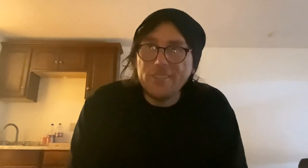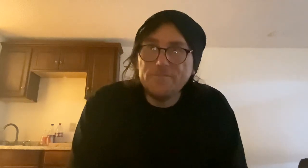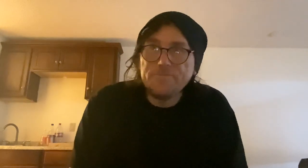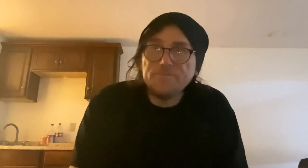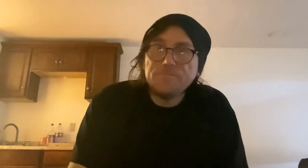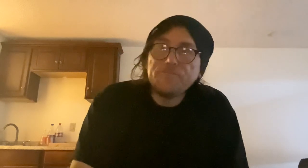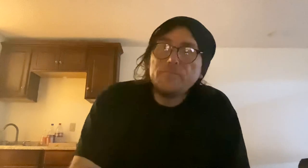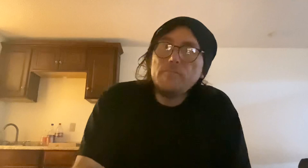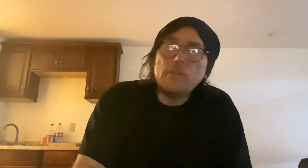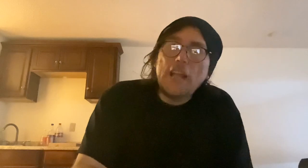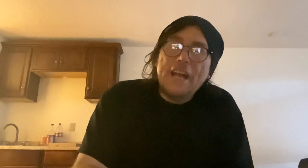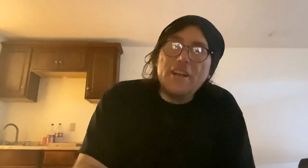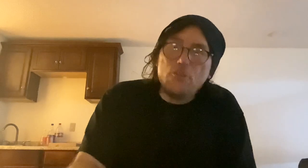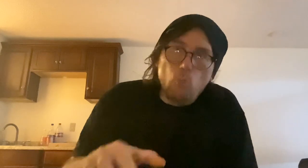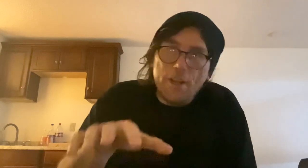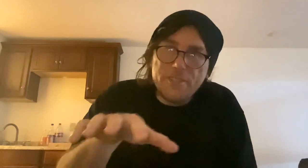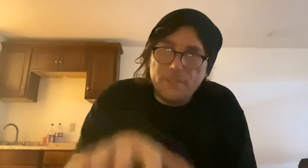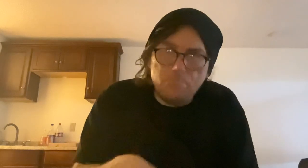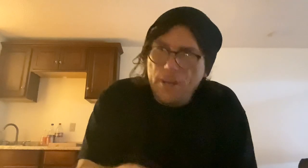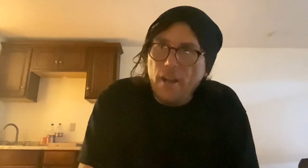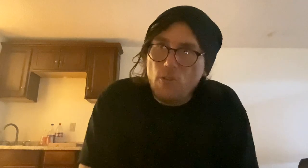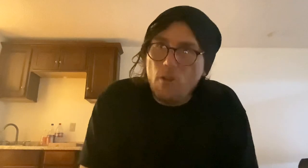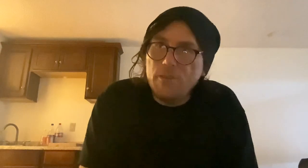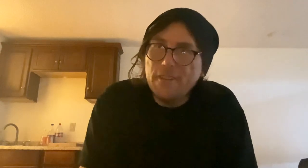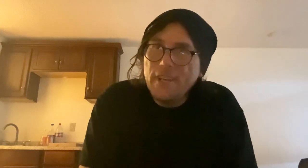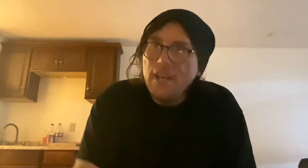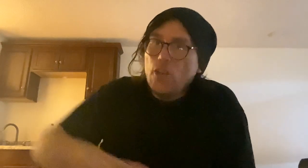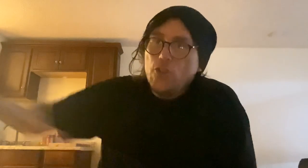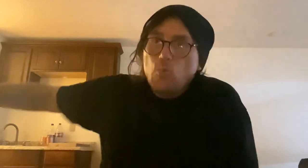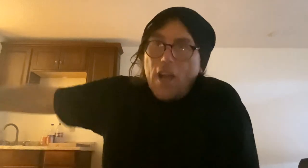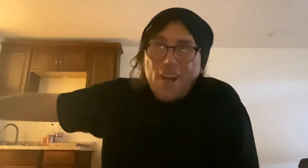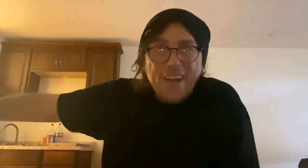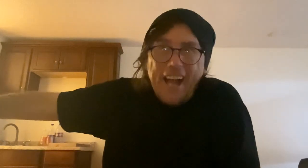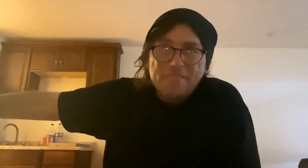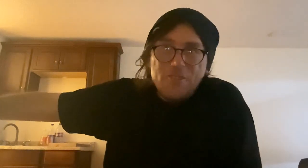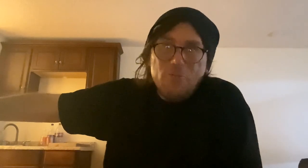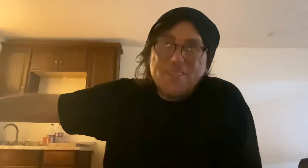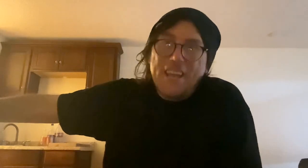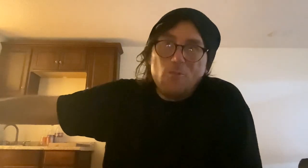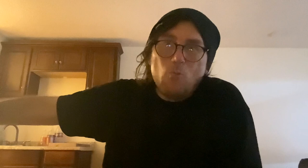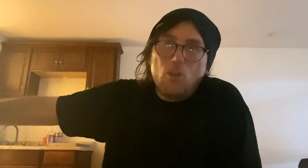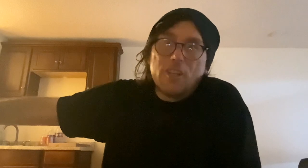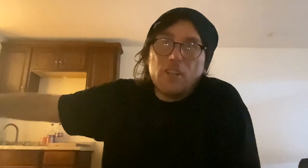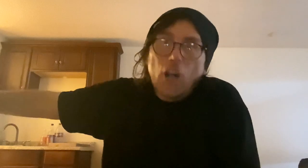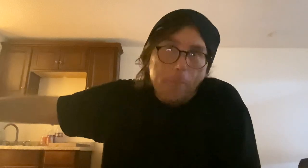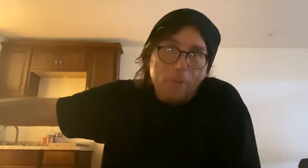and you want to print on your own, you have to do is get your work, copyright